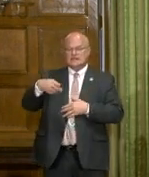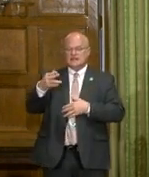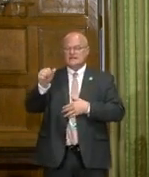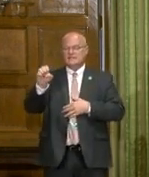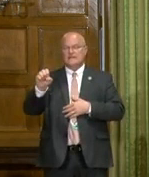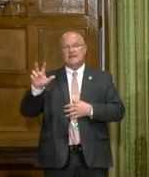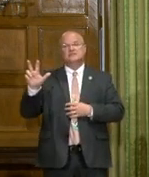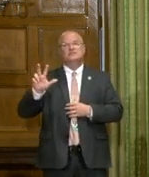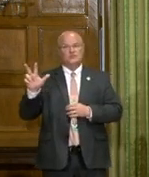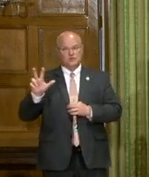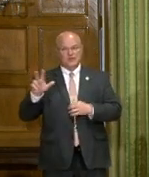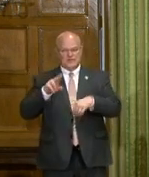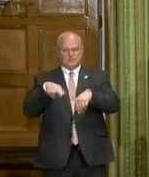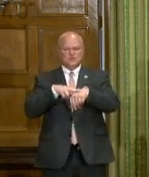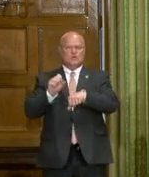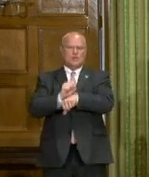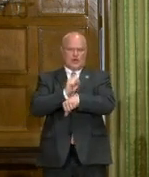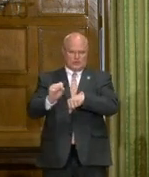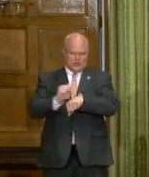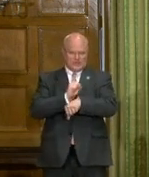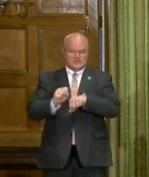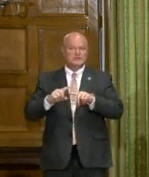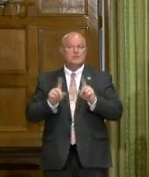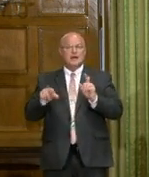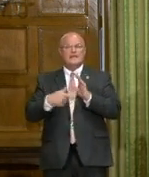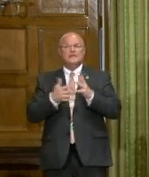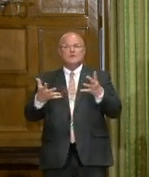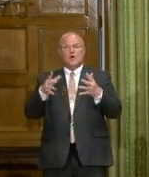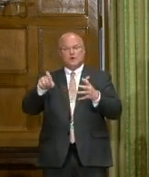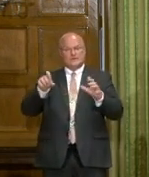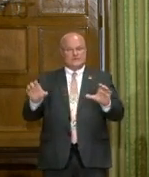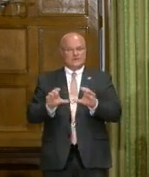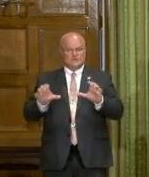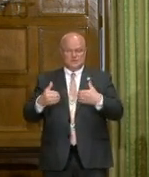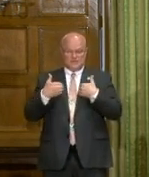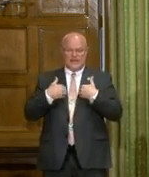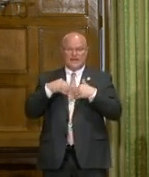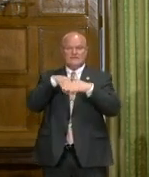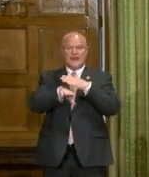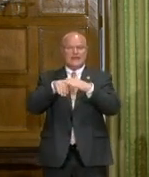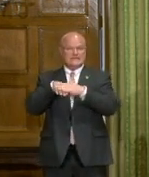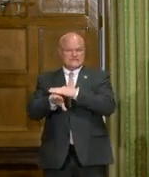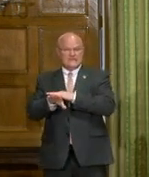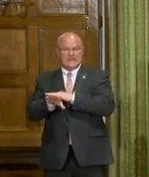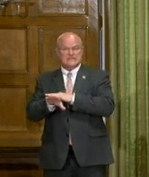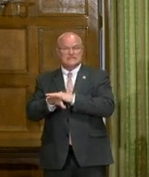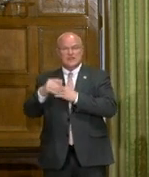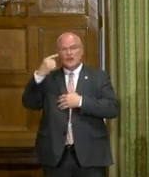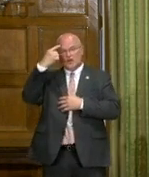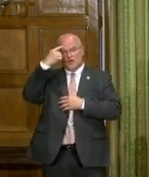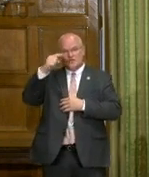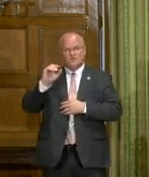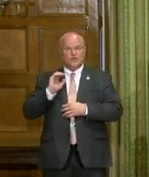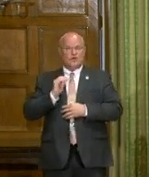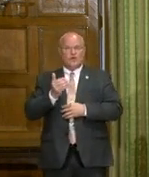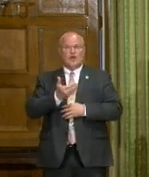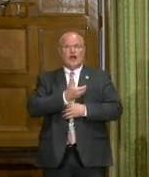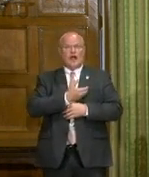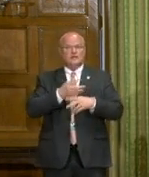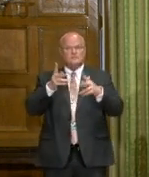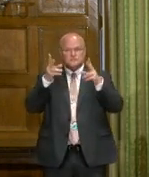three, where it's normal operations. But this is what we need to do to have access for our